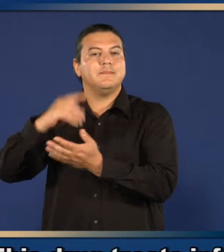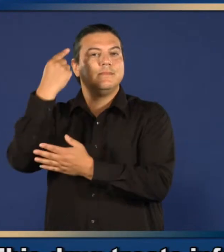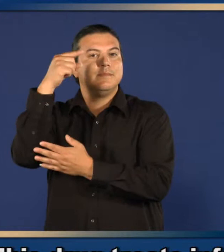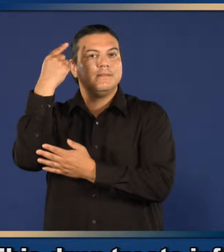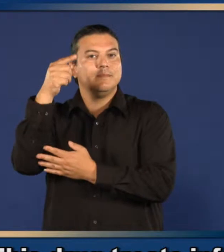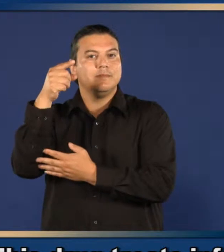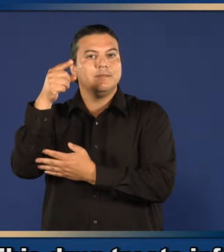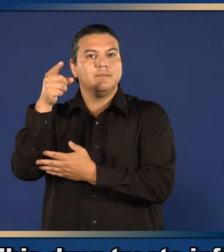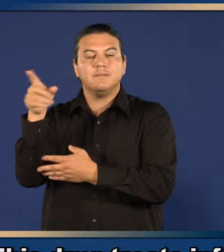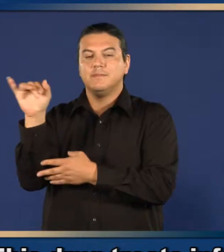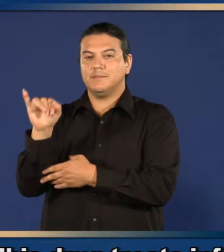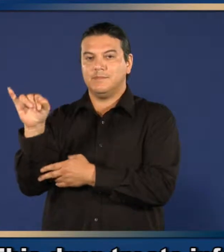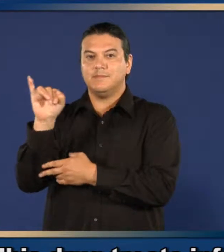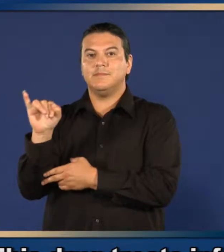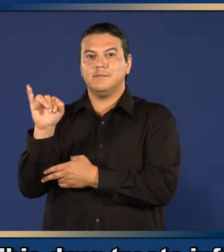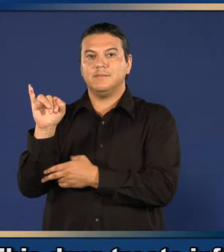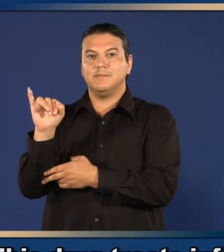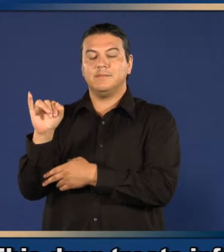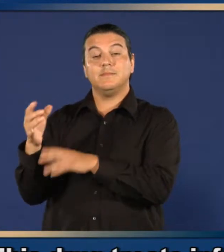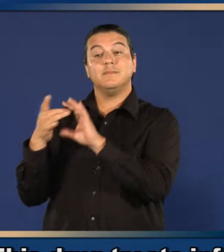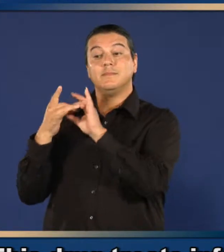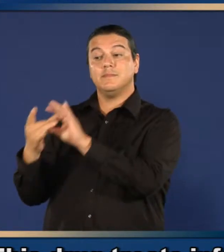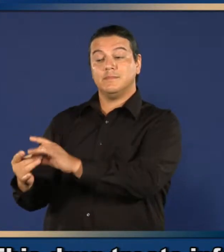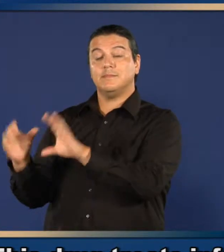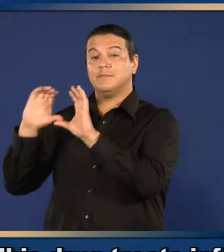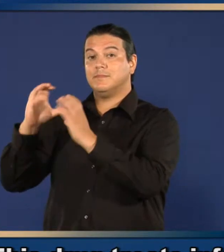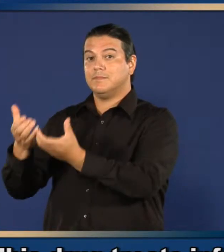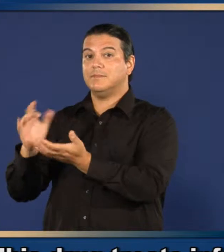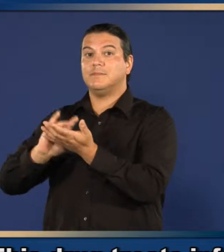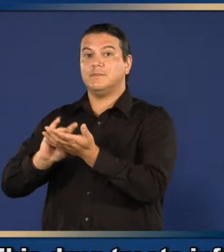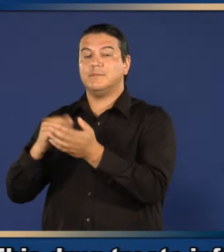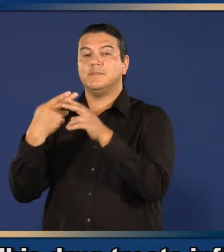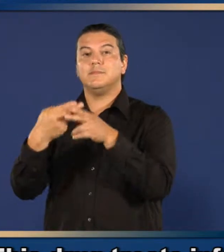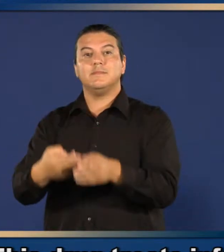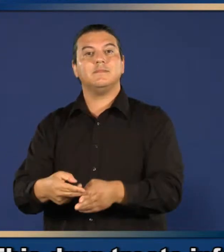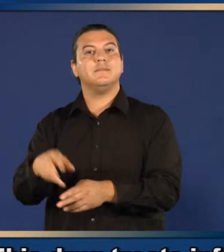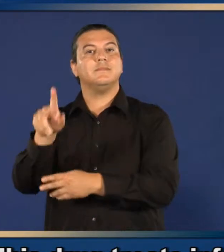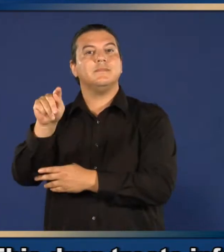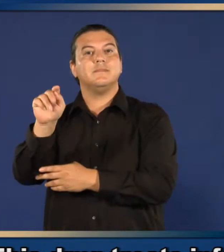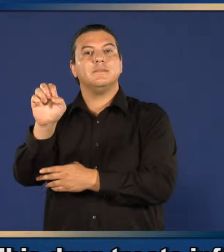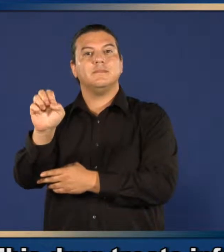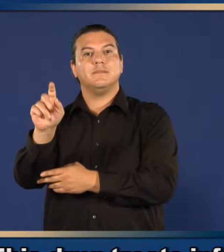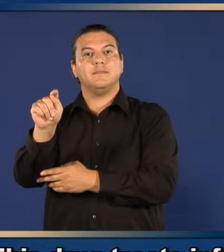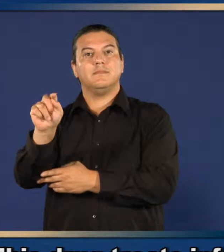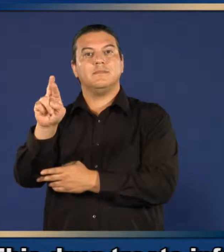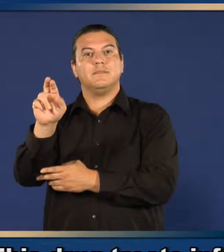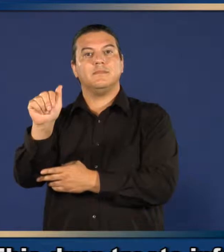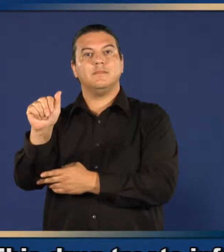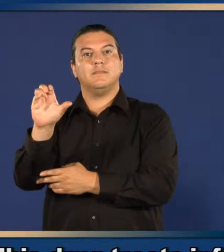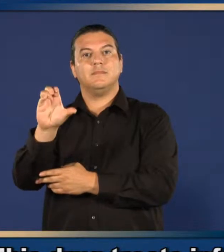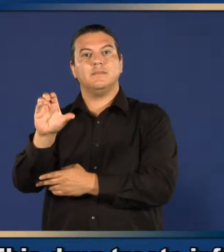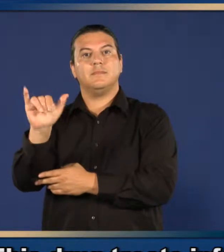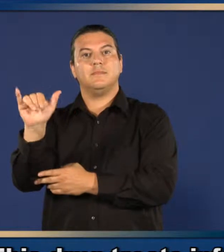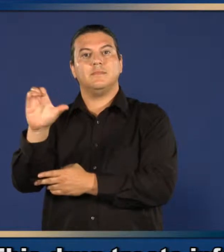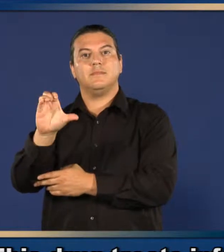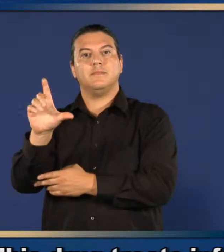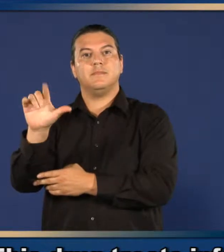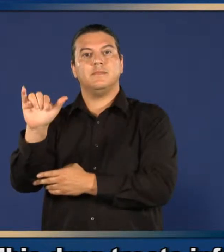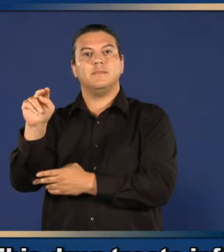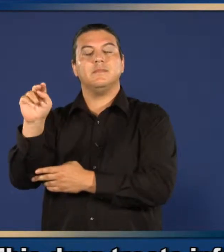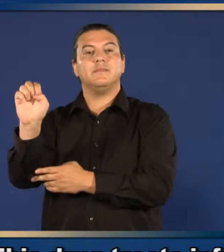This drug treats infections. It belongs to a class of drugs called